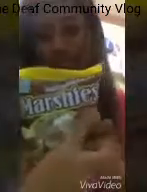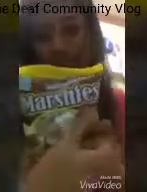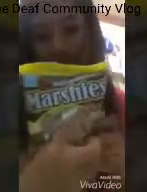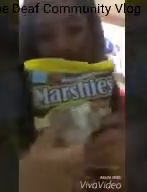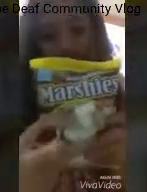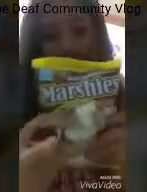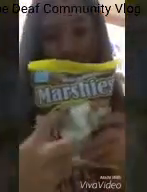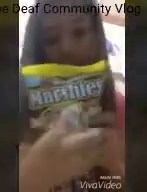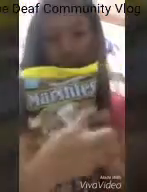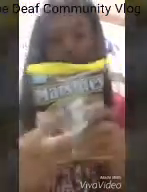I'll see you next time.